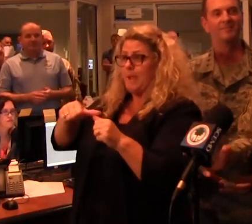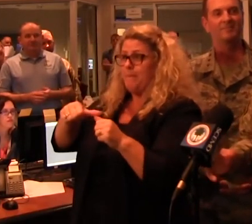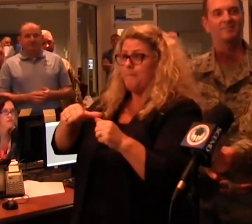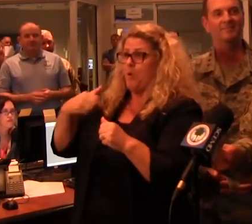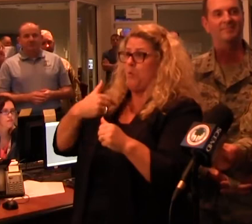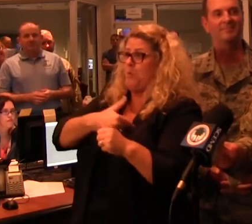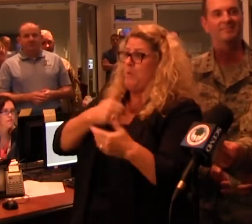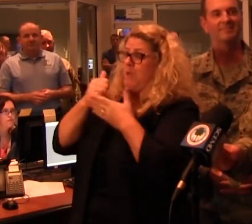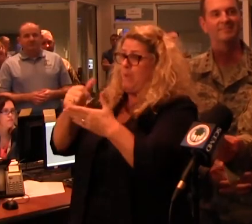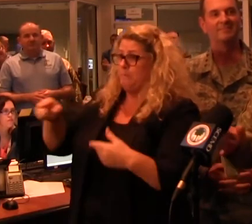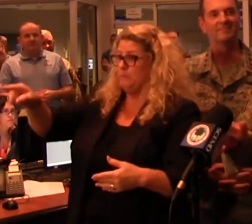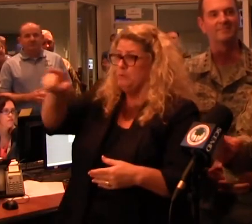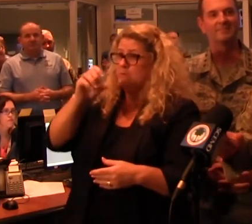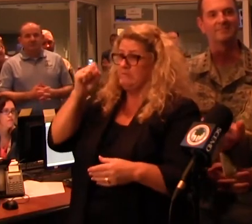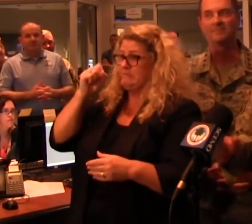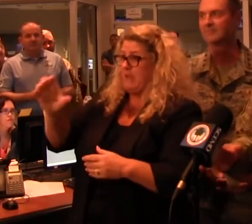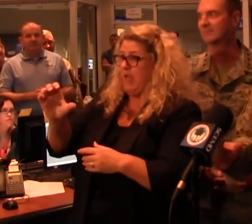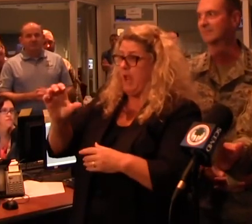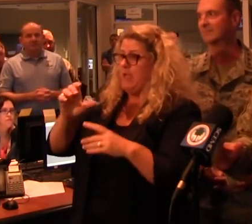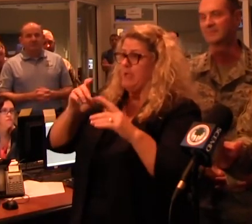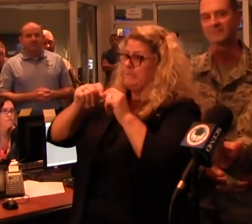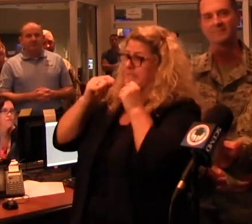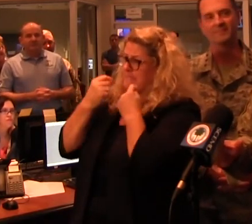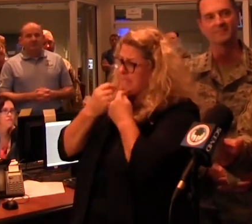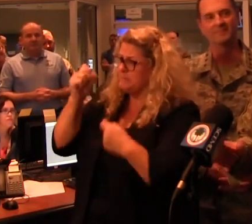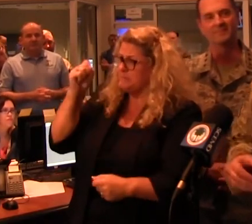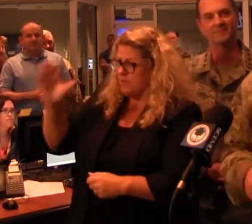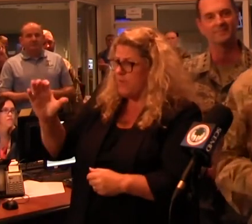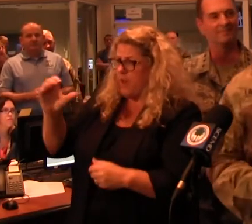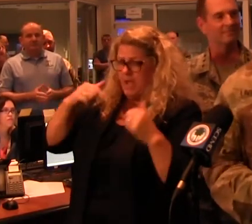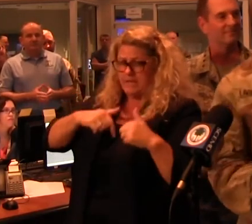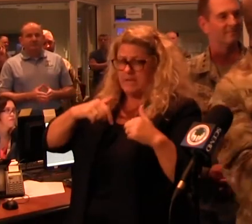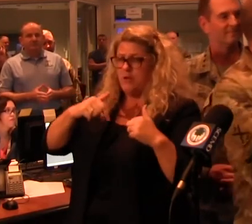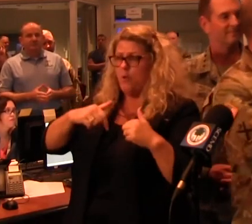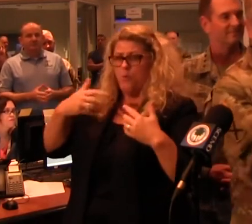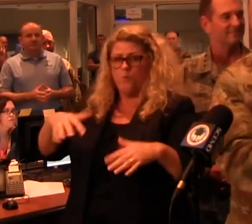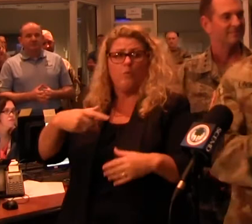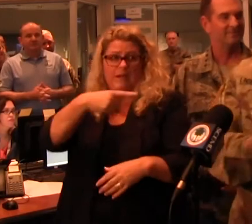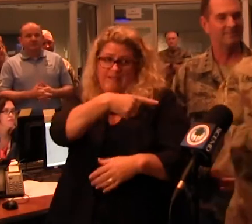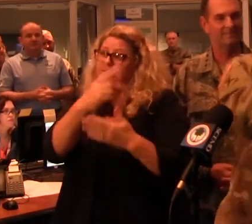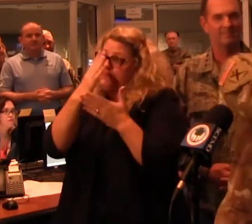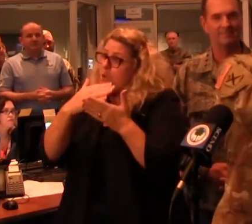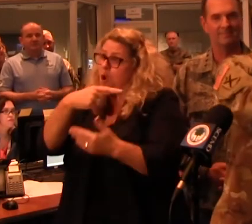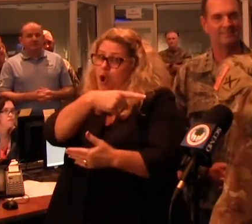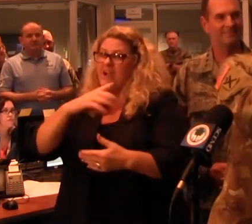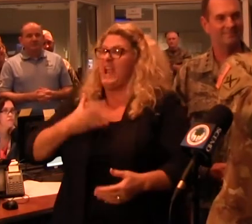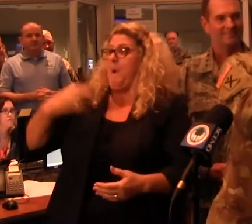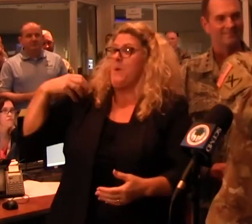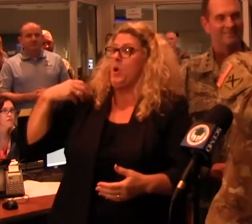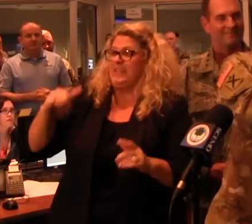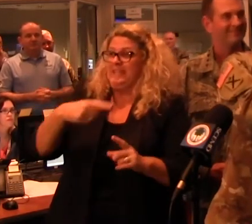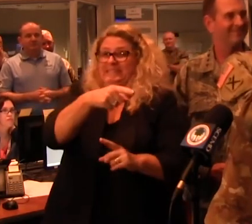the people of South Carolina, we talk about Team South Carolina. And this just, this is a portion of that team, that's our boss.